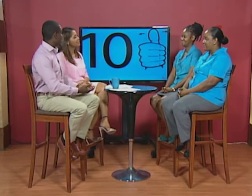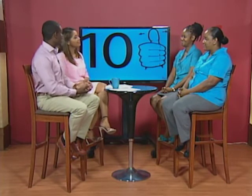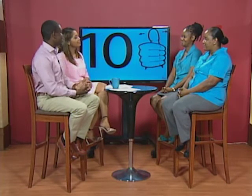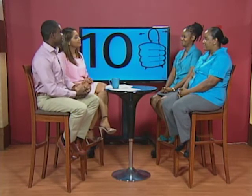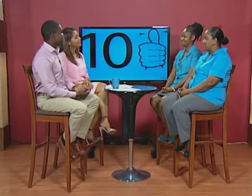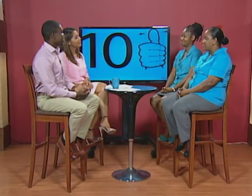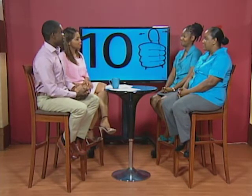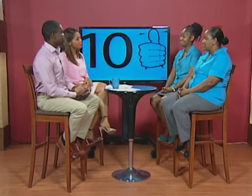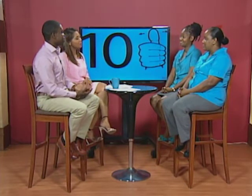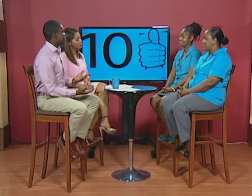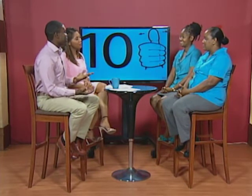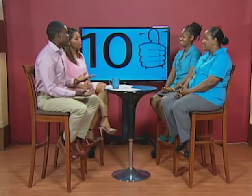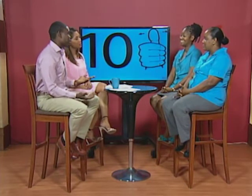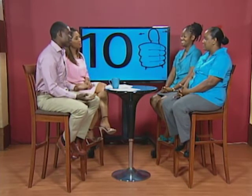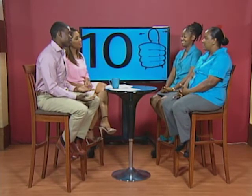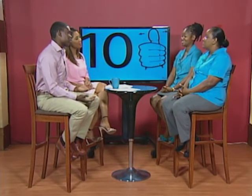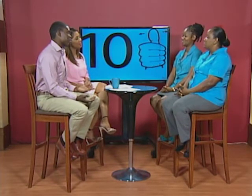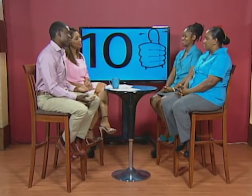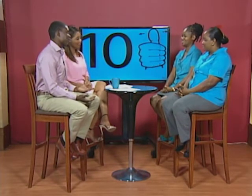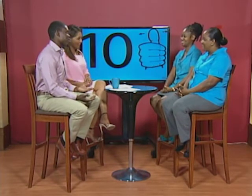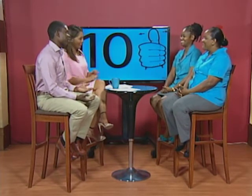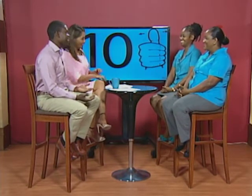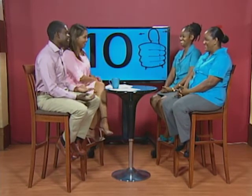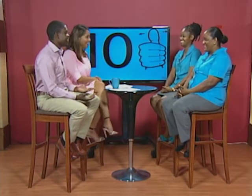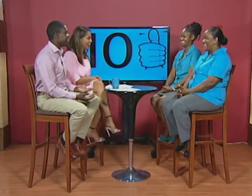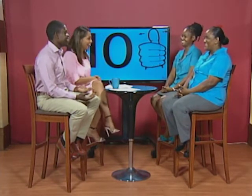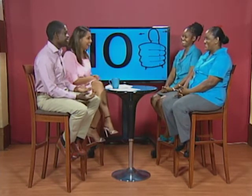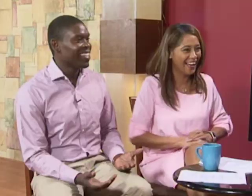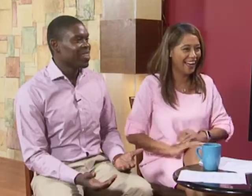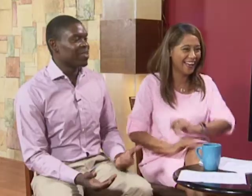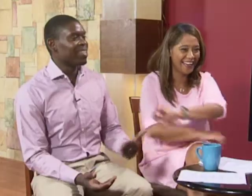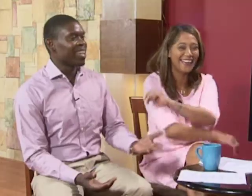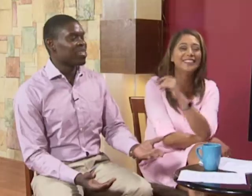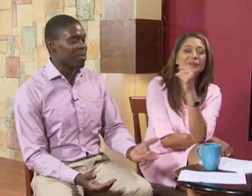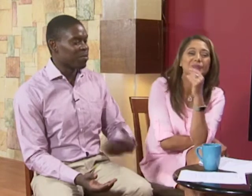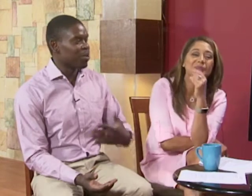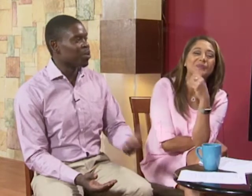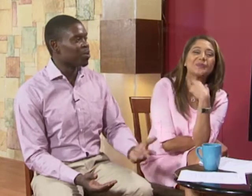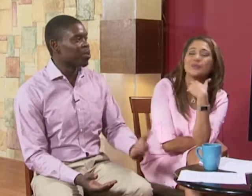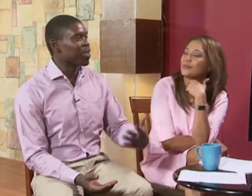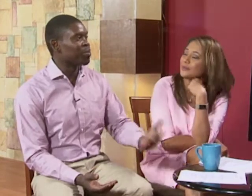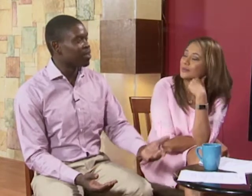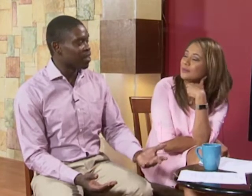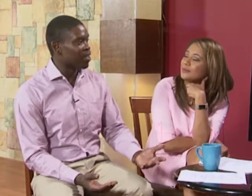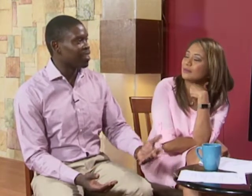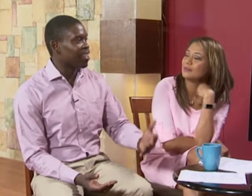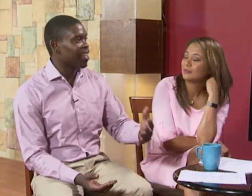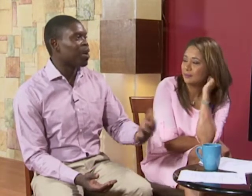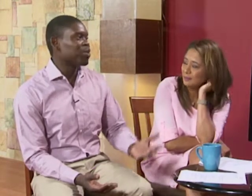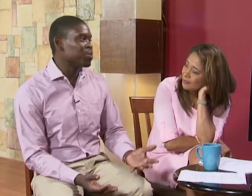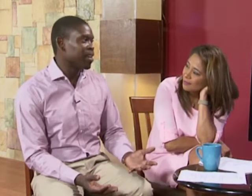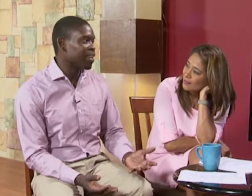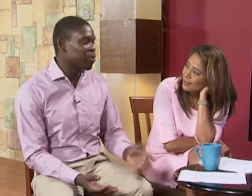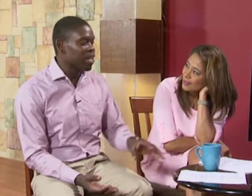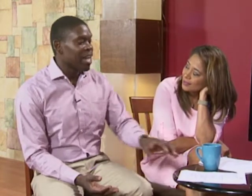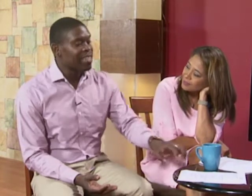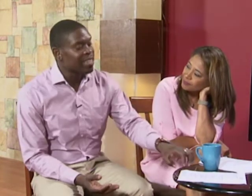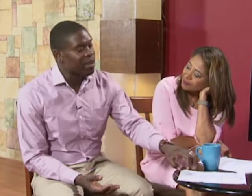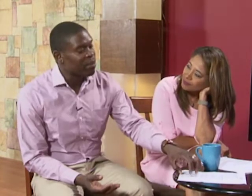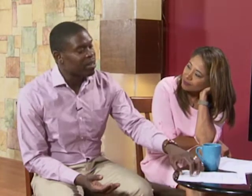are we being good students students right for ten dollars a month where you could you're able to learn uh how to do sign language and is it like monday